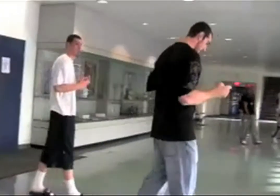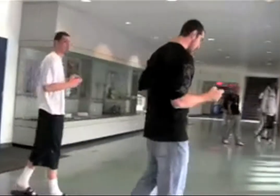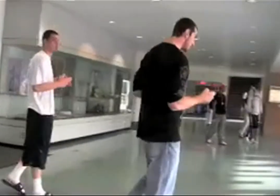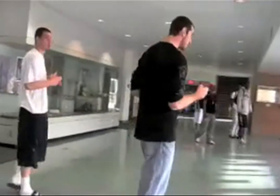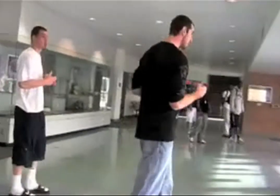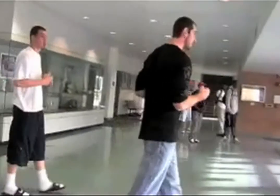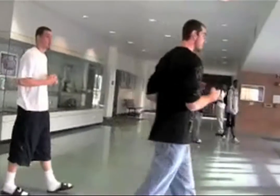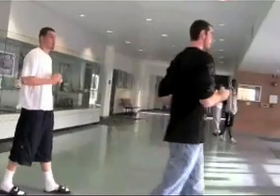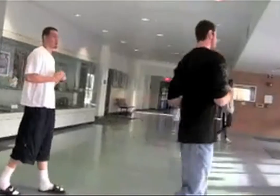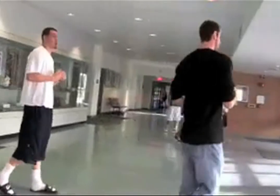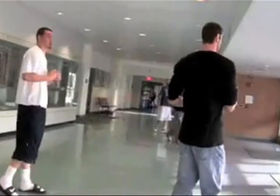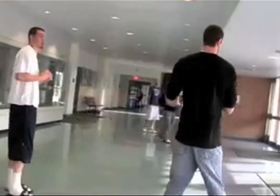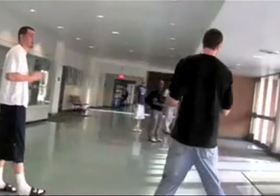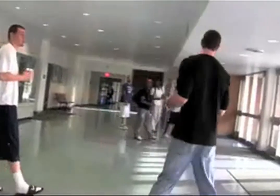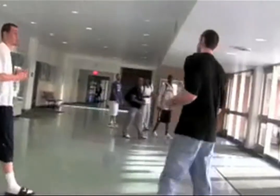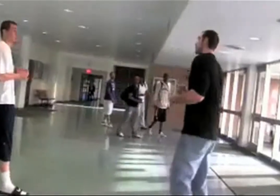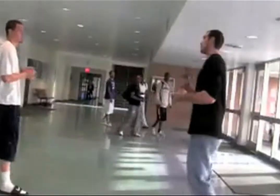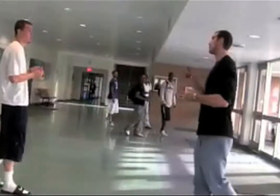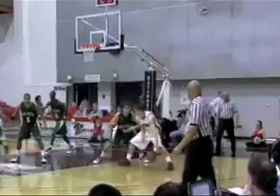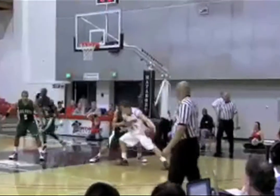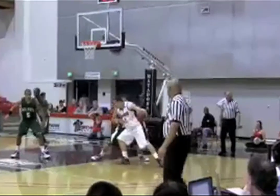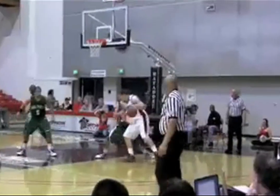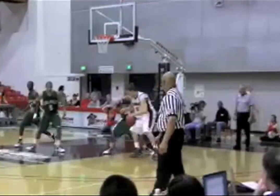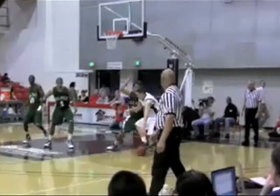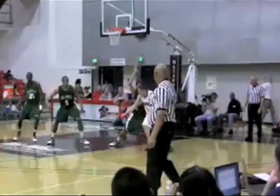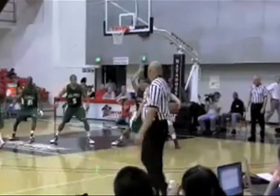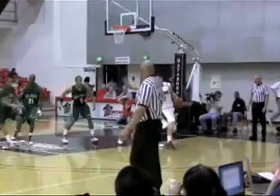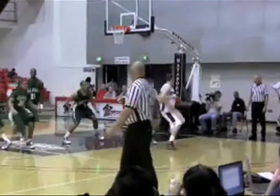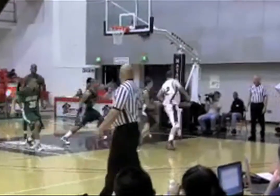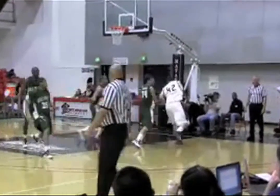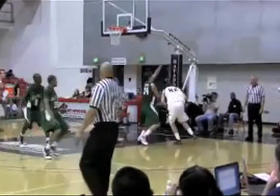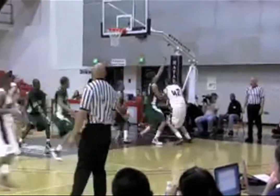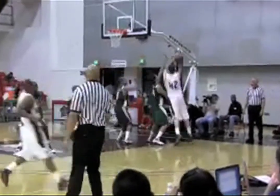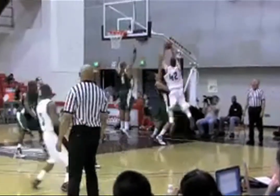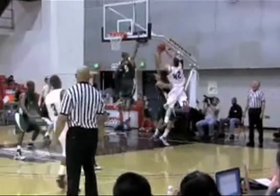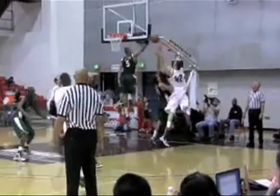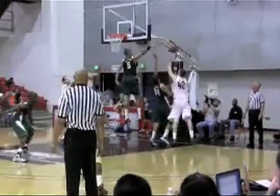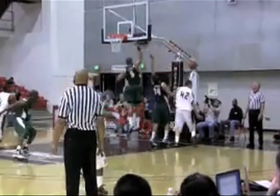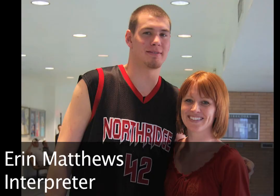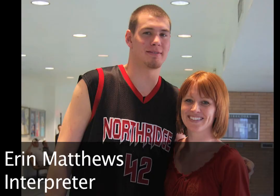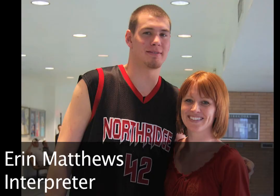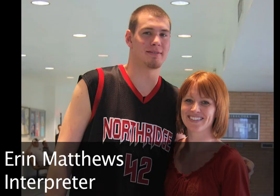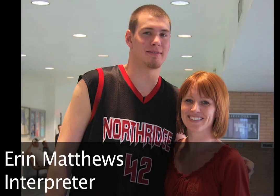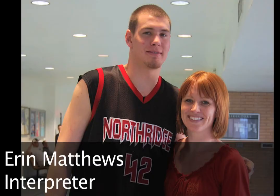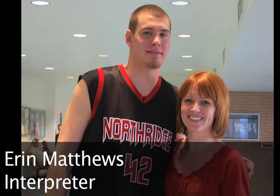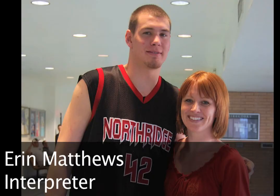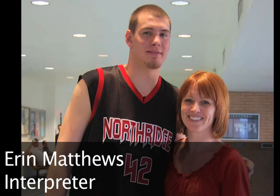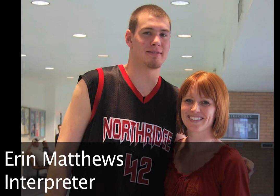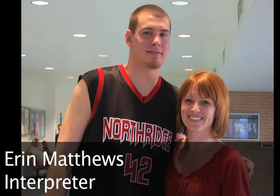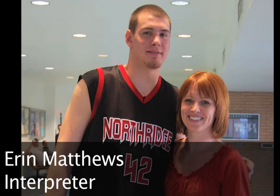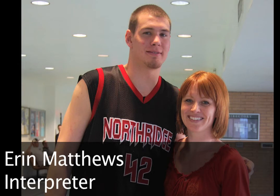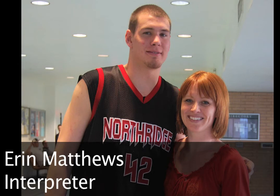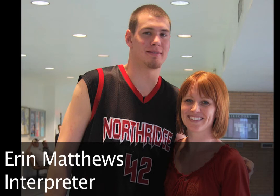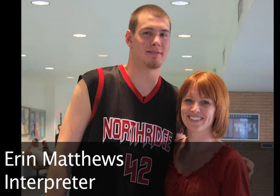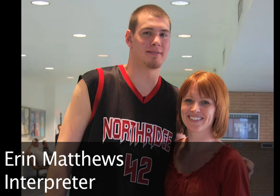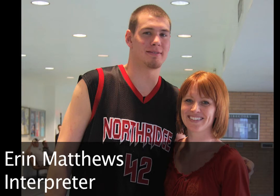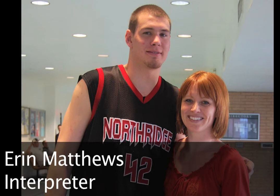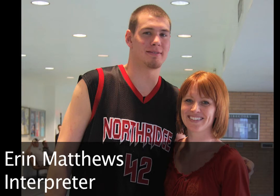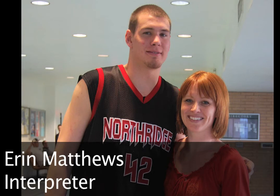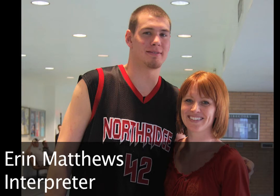but it was, you know, he was more of a teammate then, and then it started to grow. I knew that he didn't really have anybody around other than the interpreter,